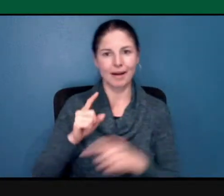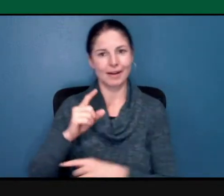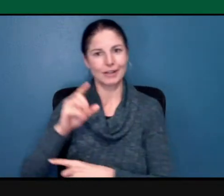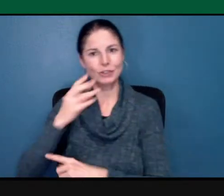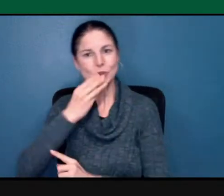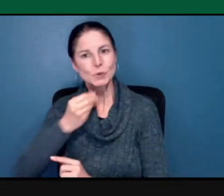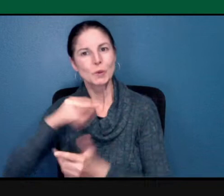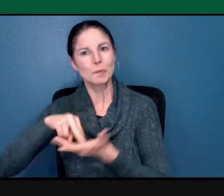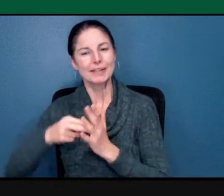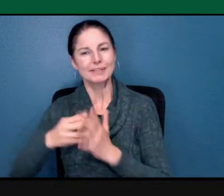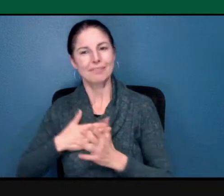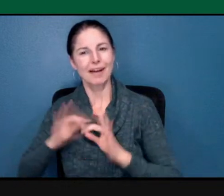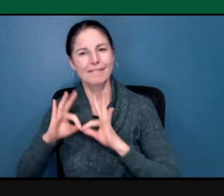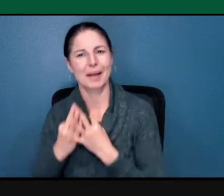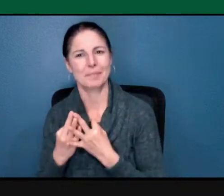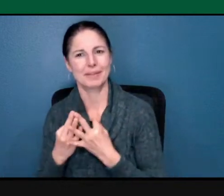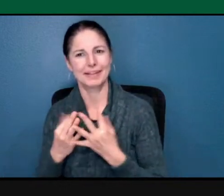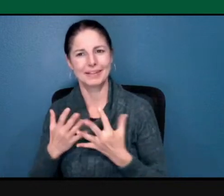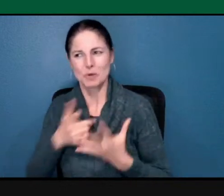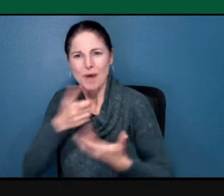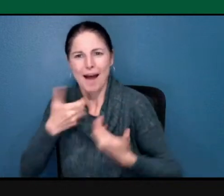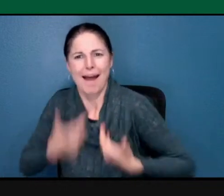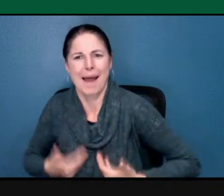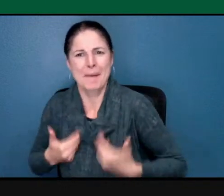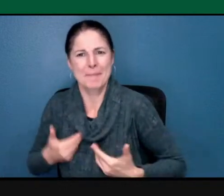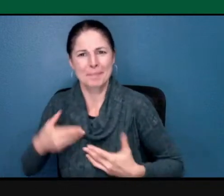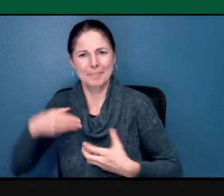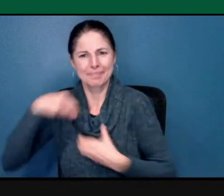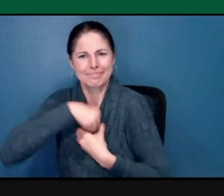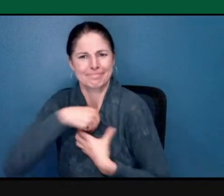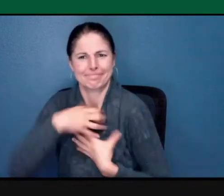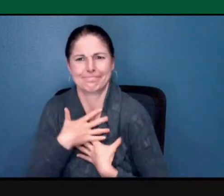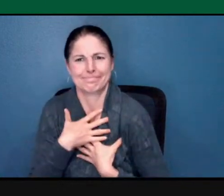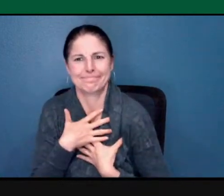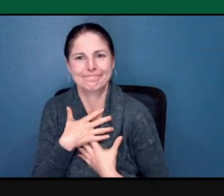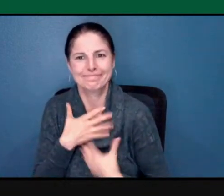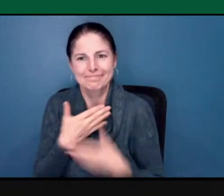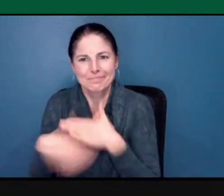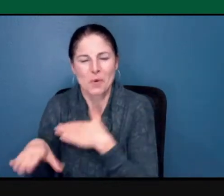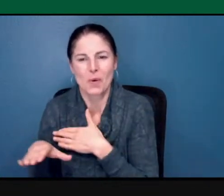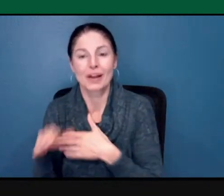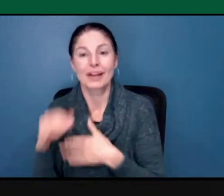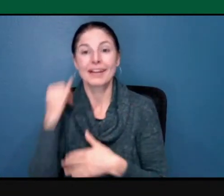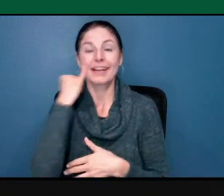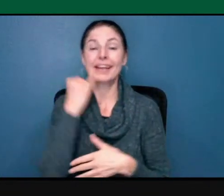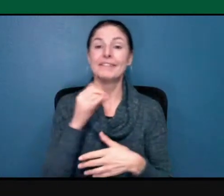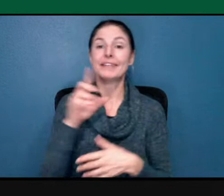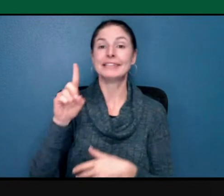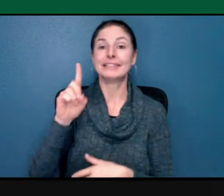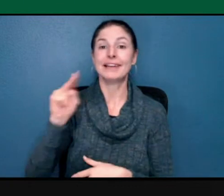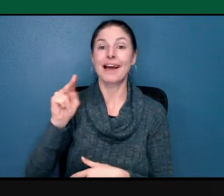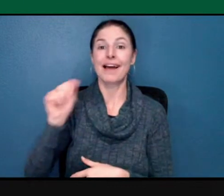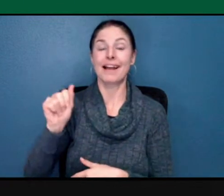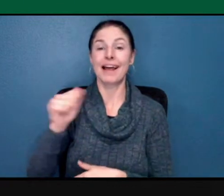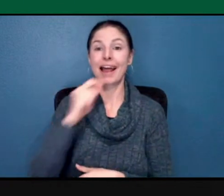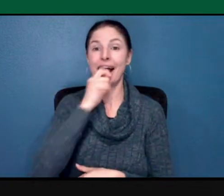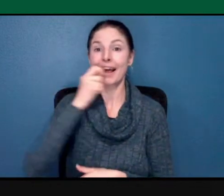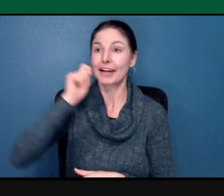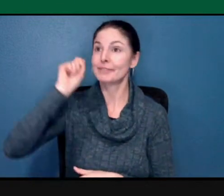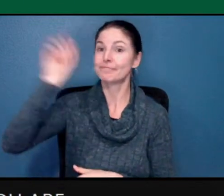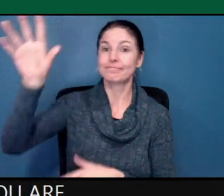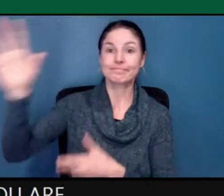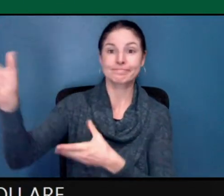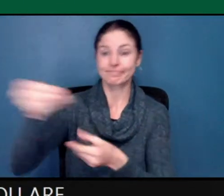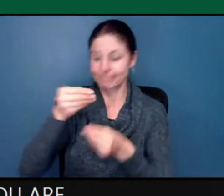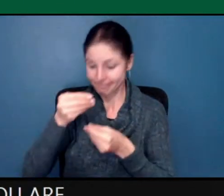simply of who I am. If you take a DNA test and you're Christian, it's not going to show up on your DNA test.